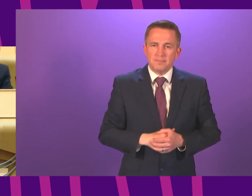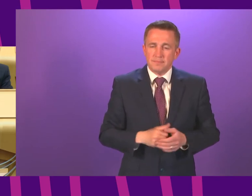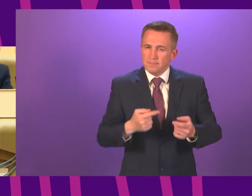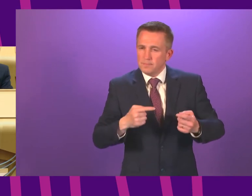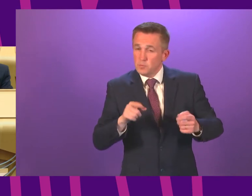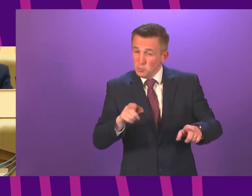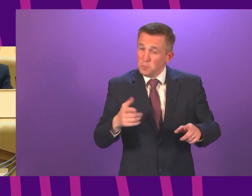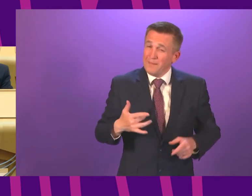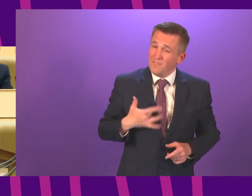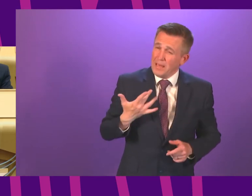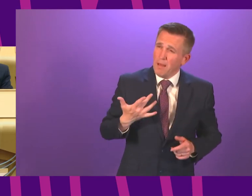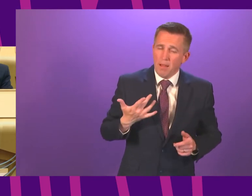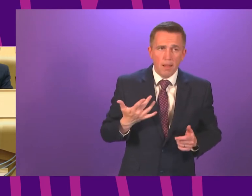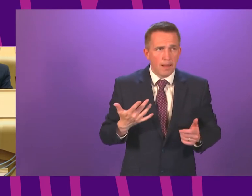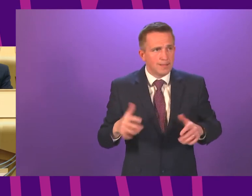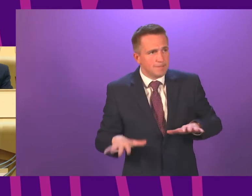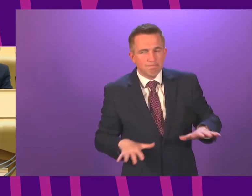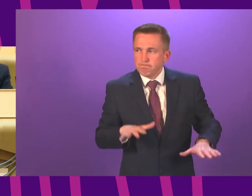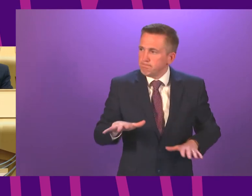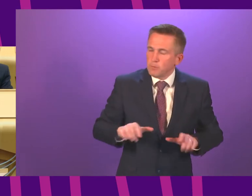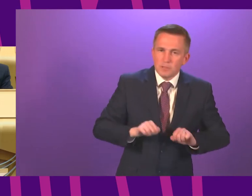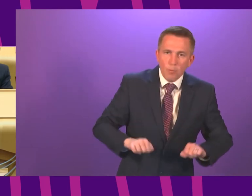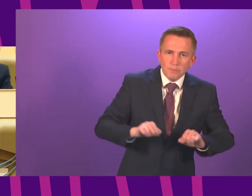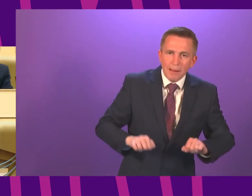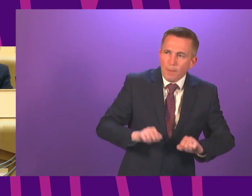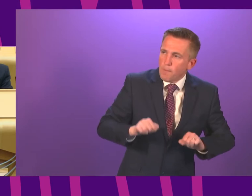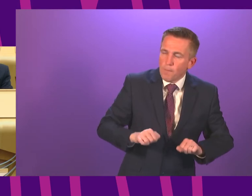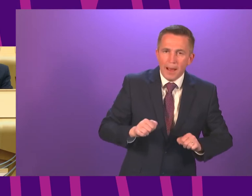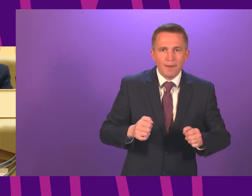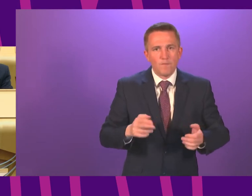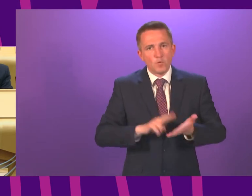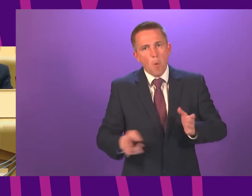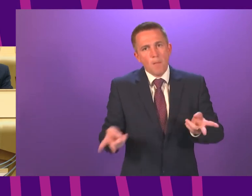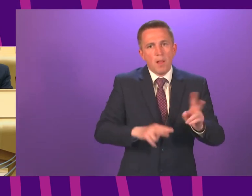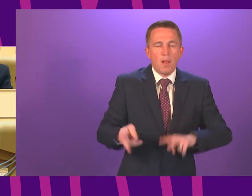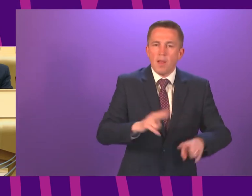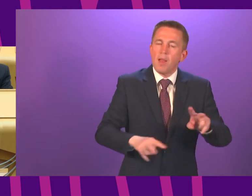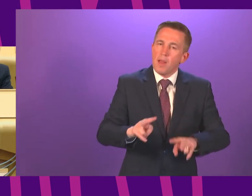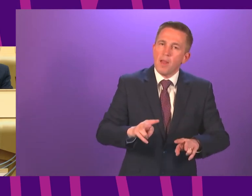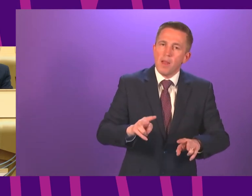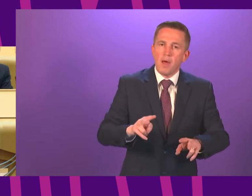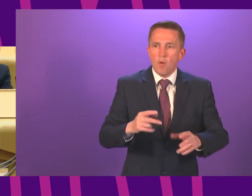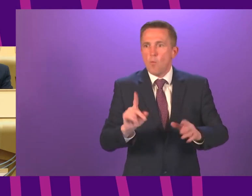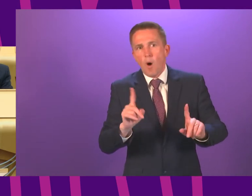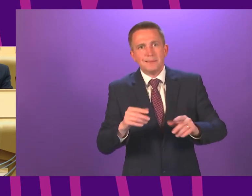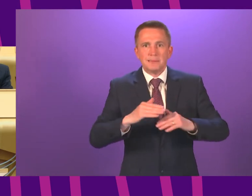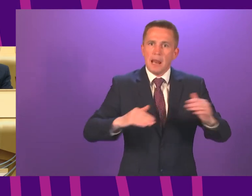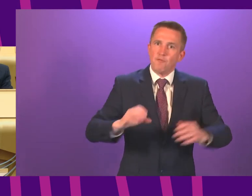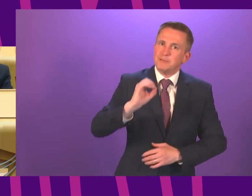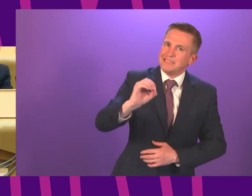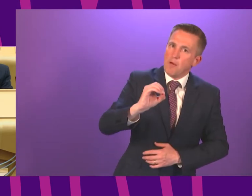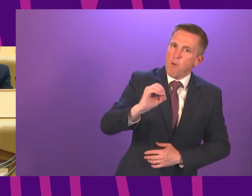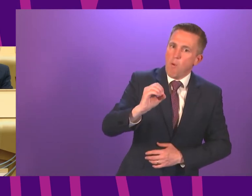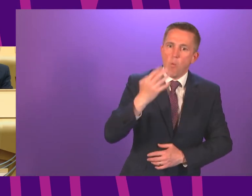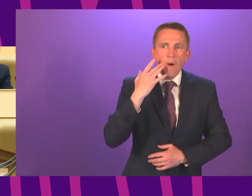feel a way off for many of us, we will publish more detailed work on what we expect life beyond level zero to look like as that